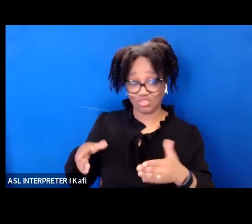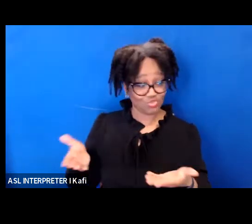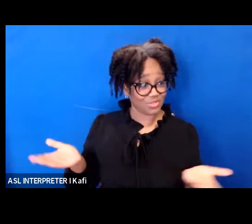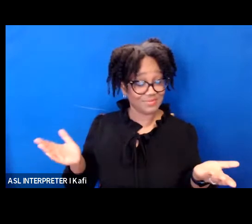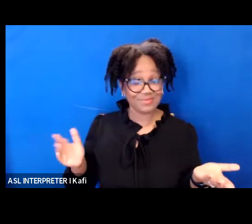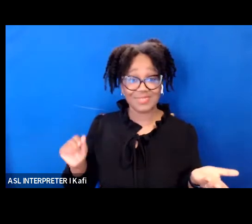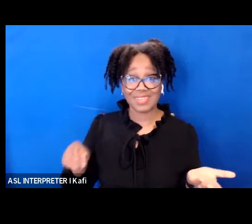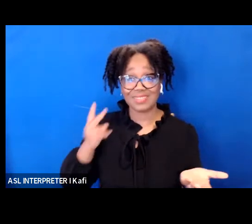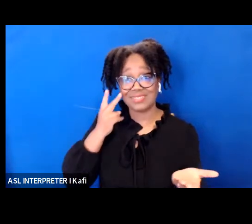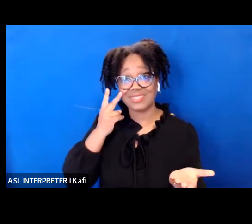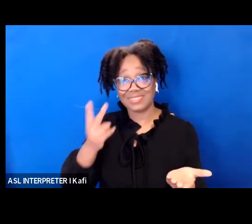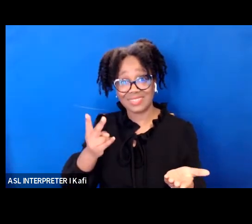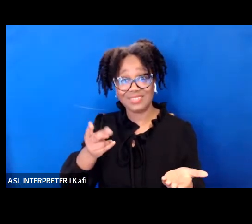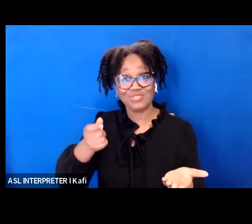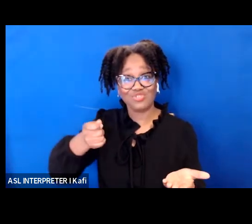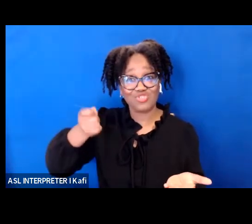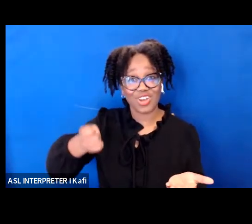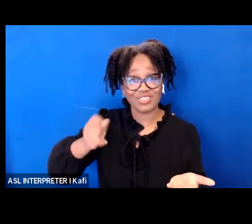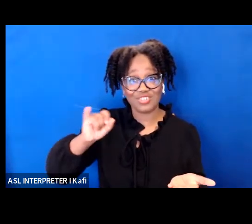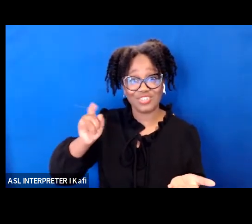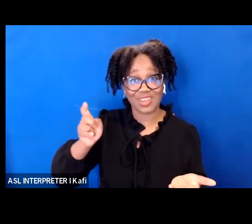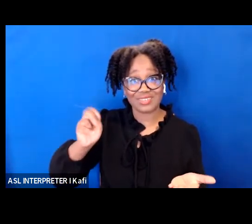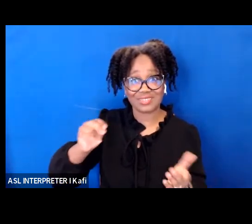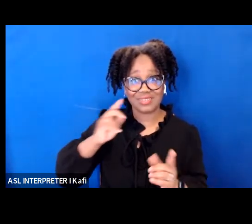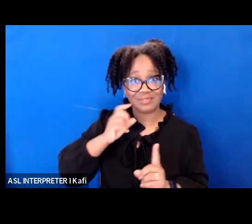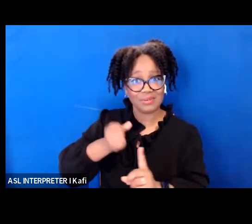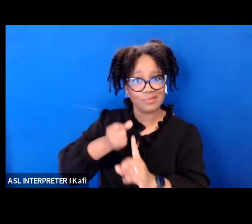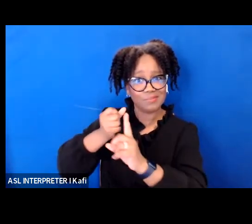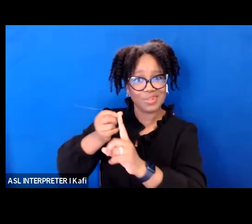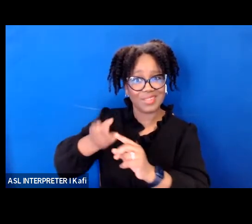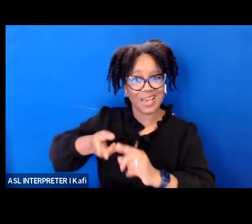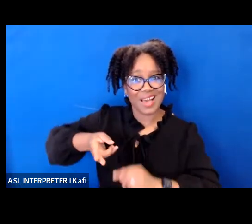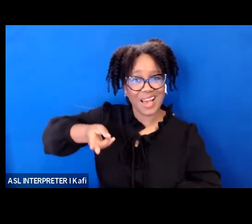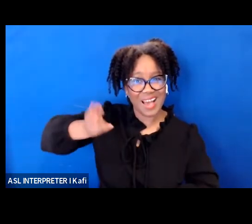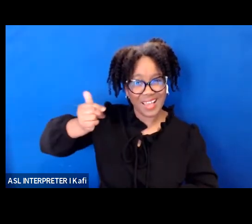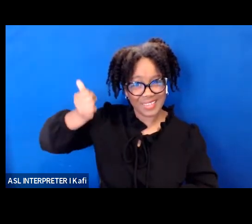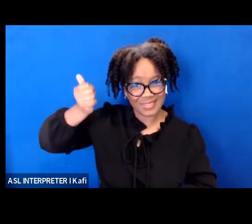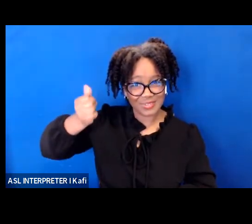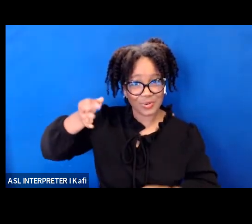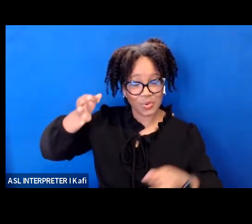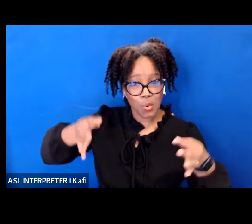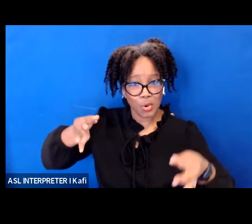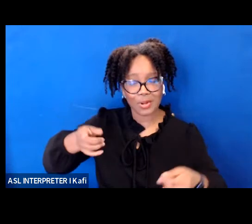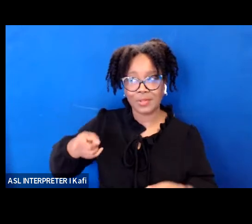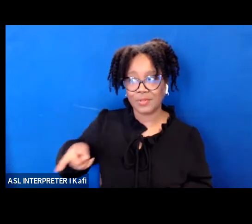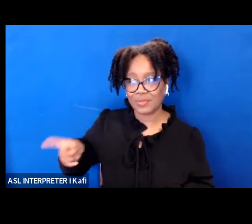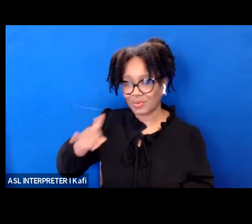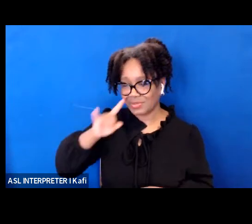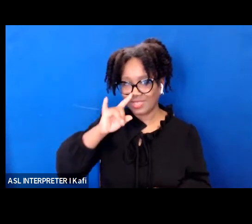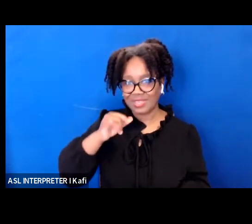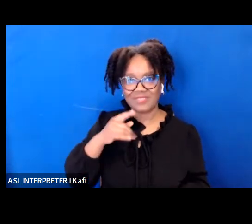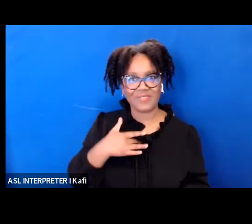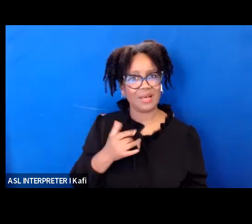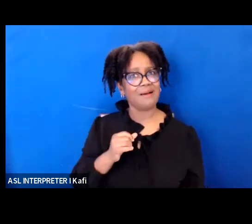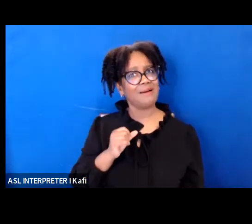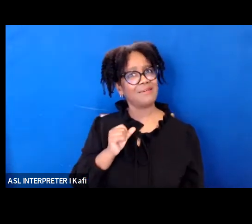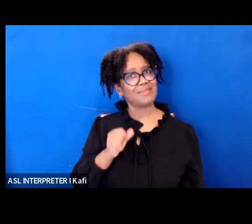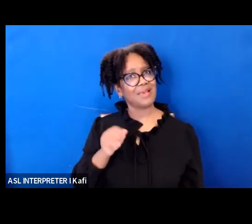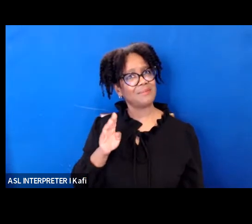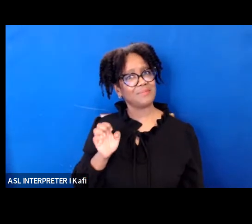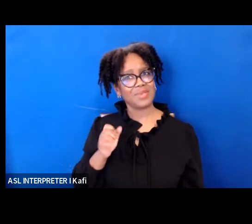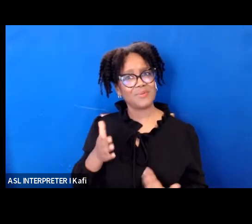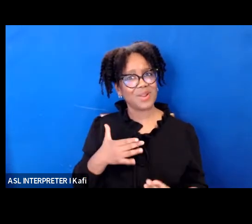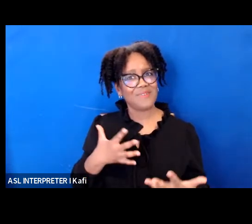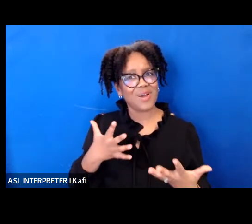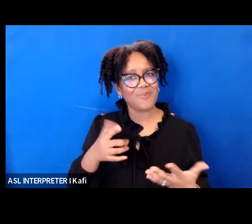jackson into the highest court and know that they can truly be in me and everything they want in this world thank you